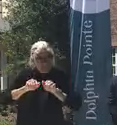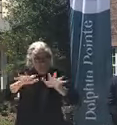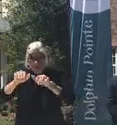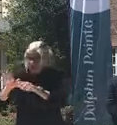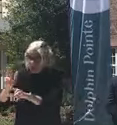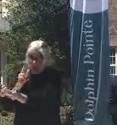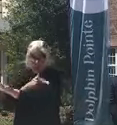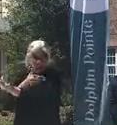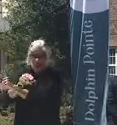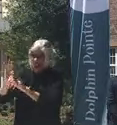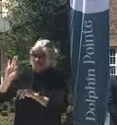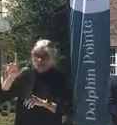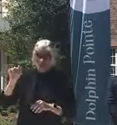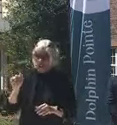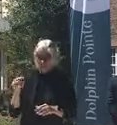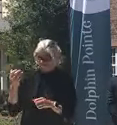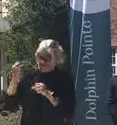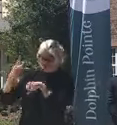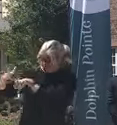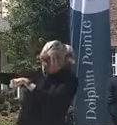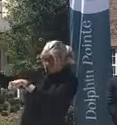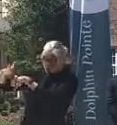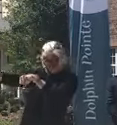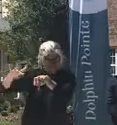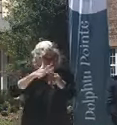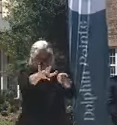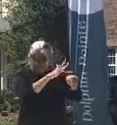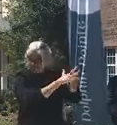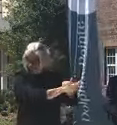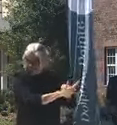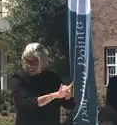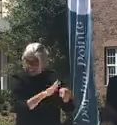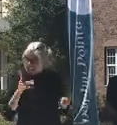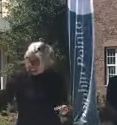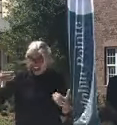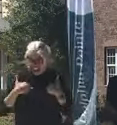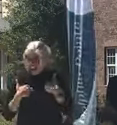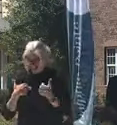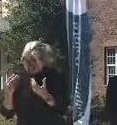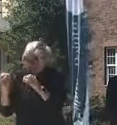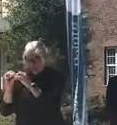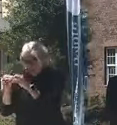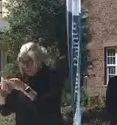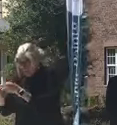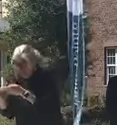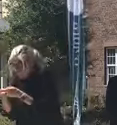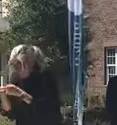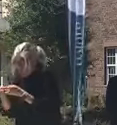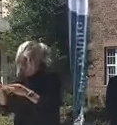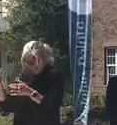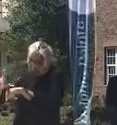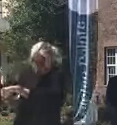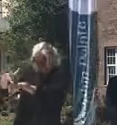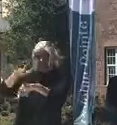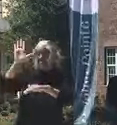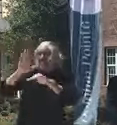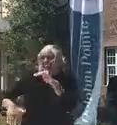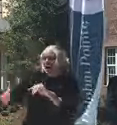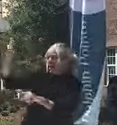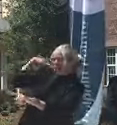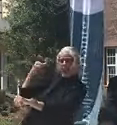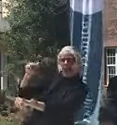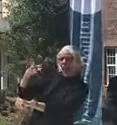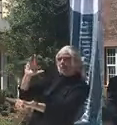in Florida were half empty. I mean, we had more space in our hospitals on April 24th, which is the date that some of the